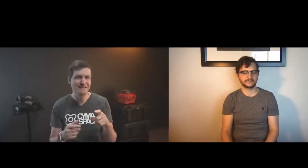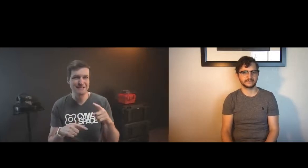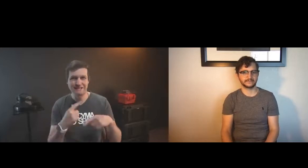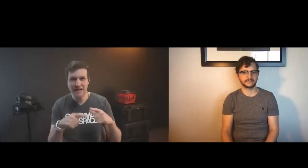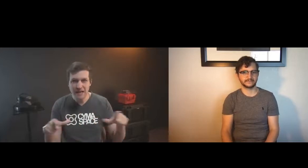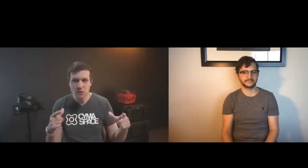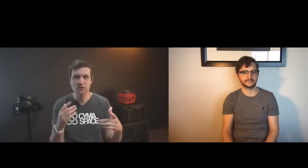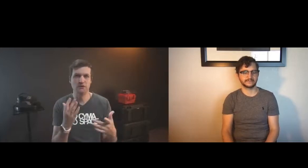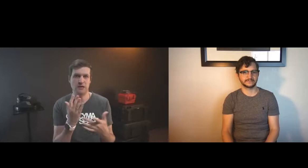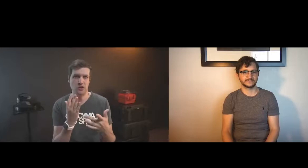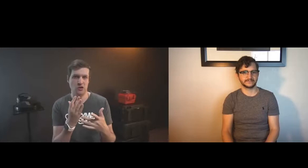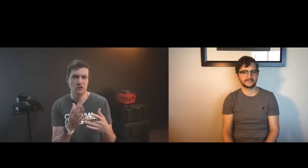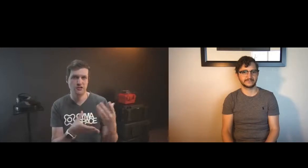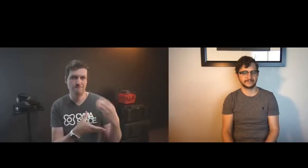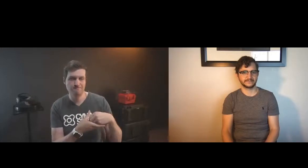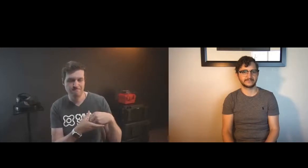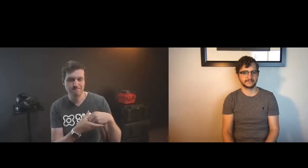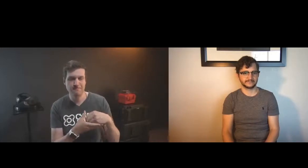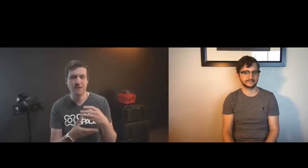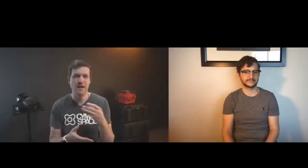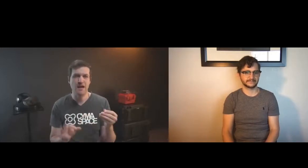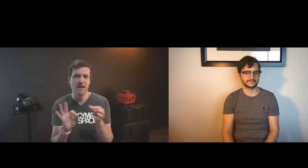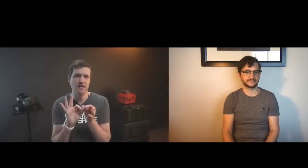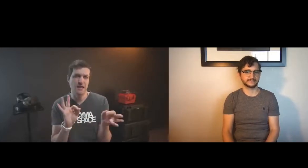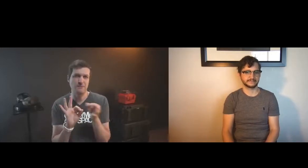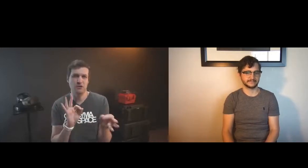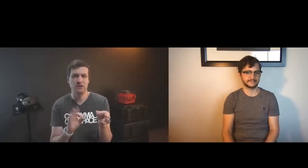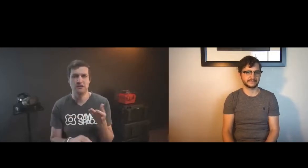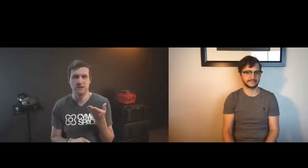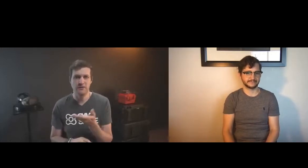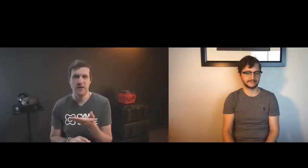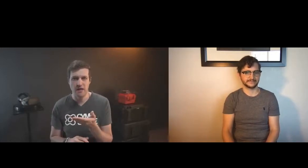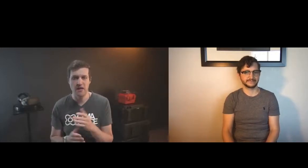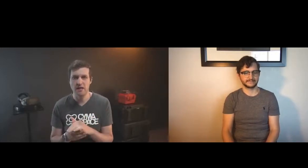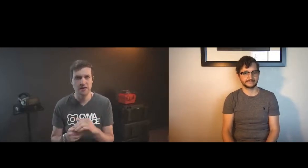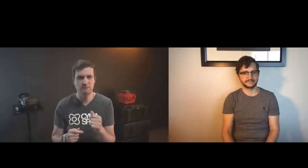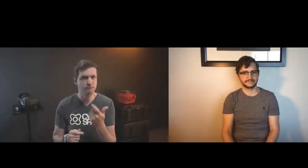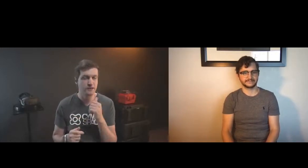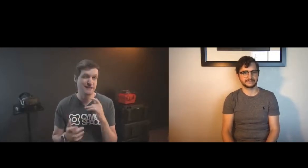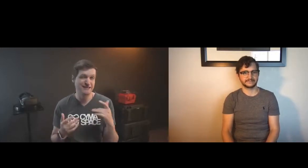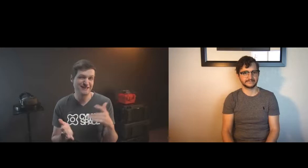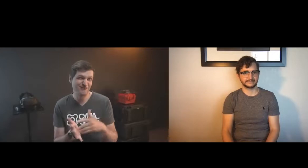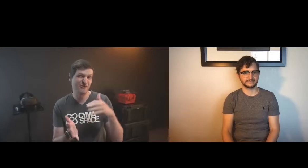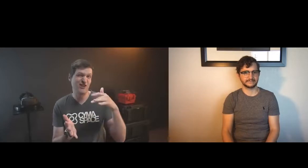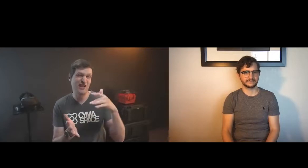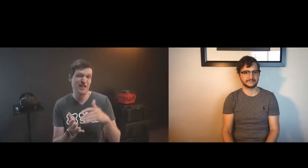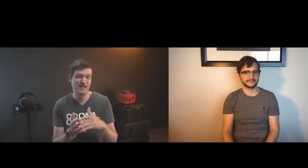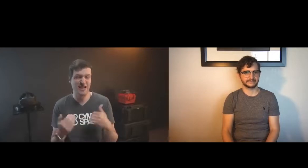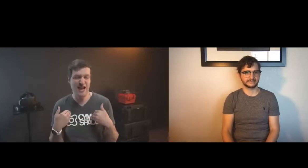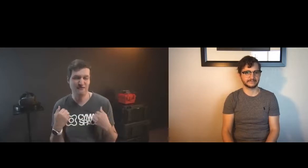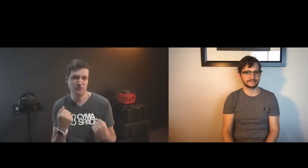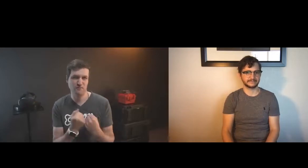immersive experiences and vr for deaf people to be able to incorporate sign language and